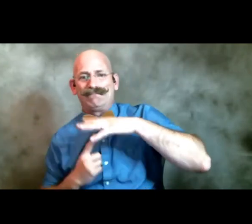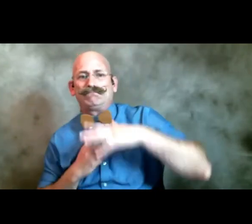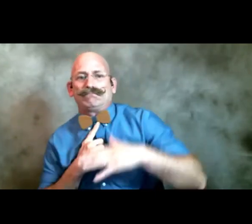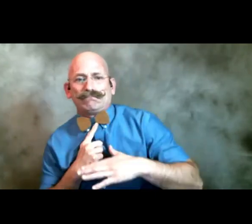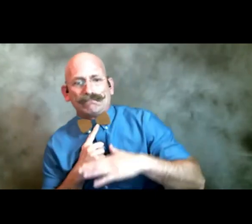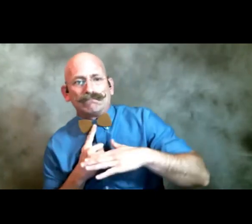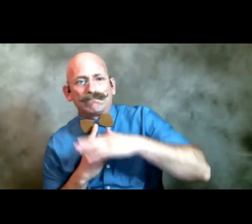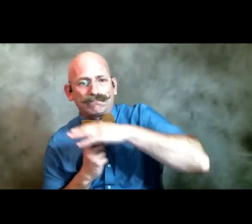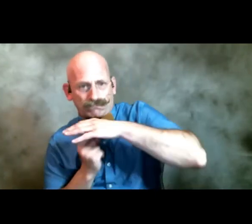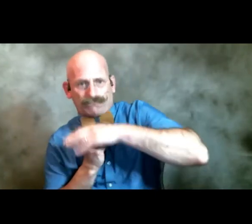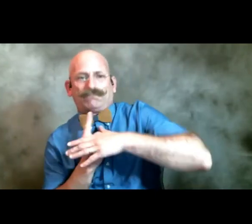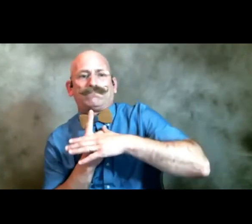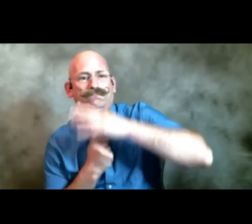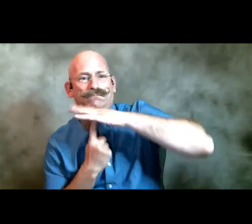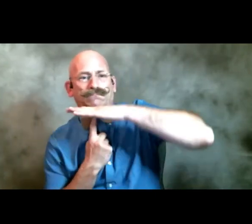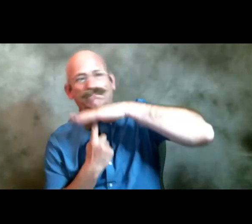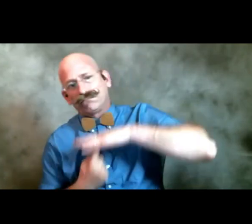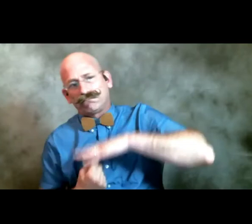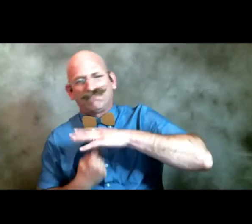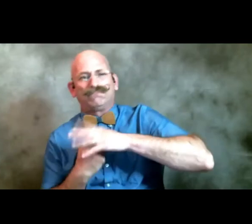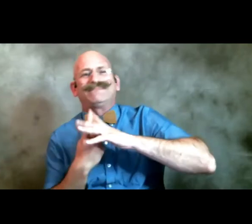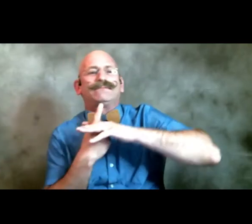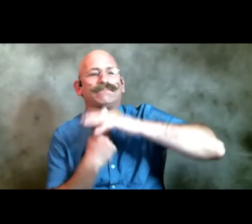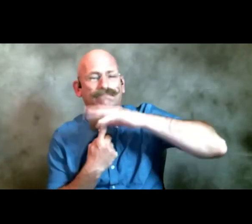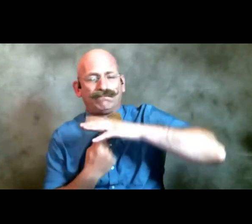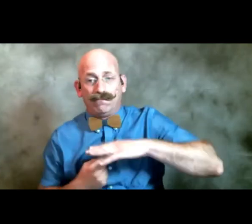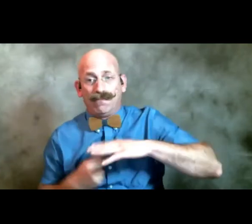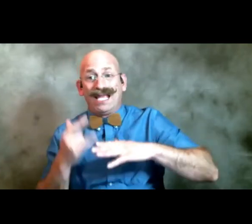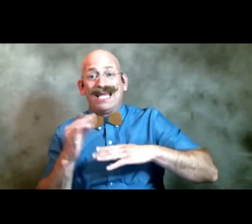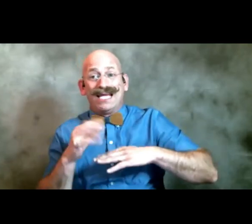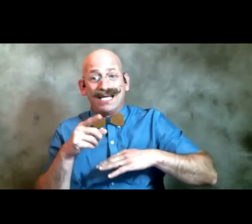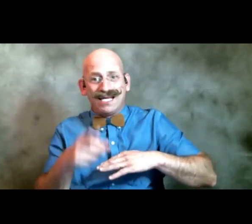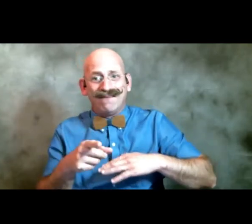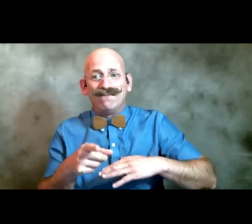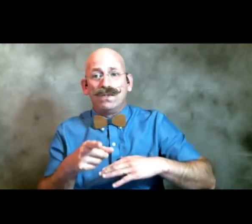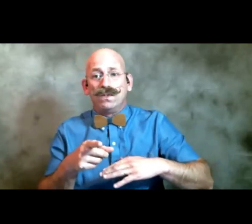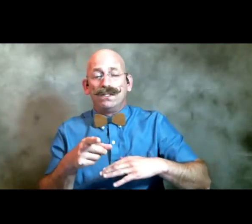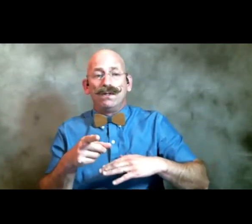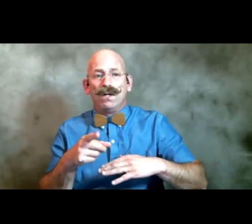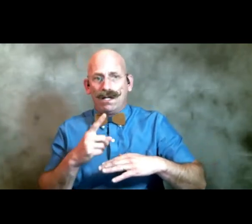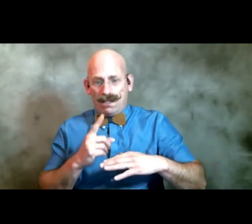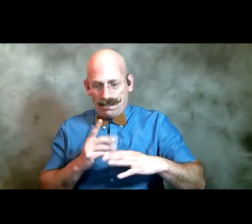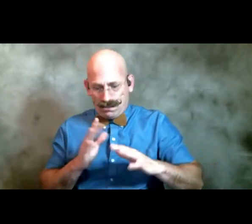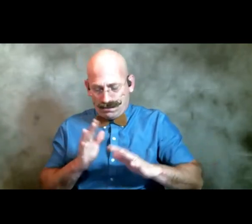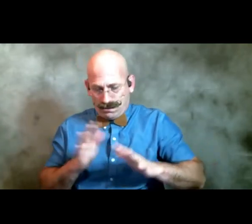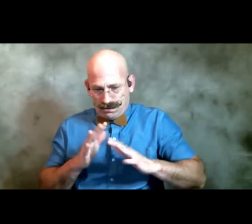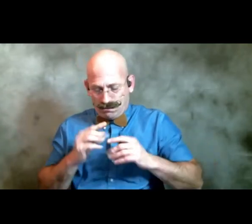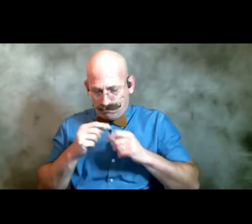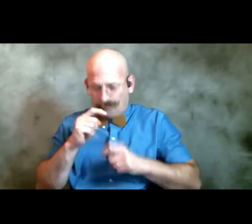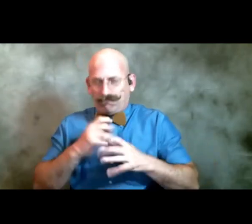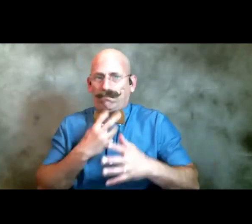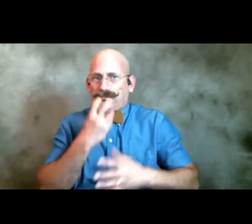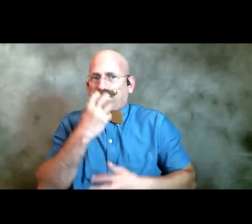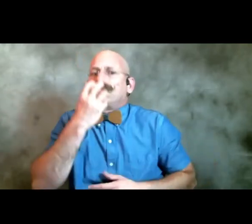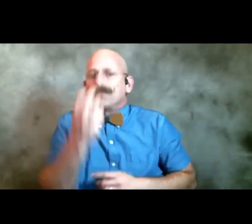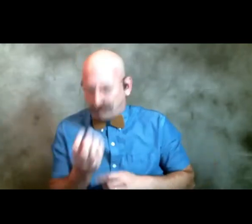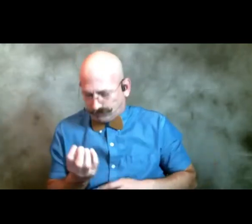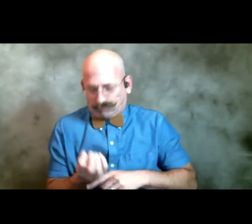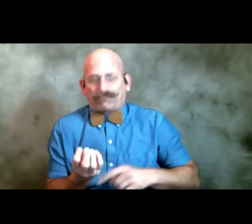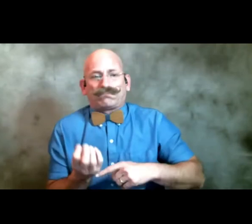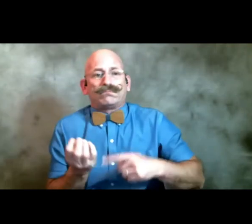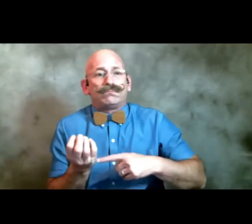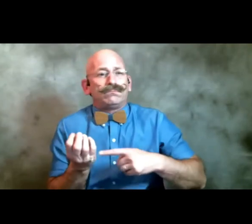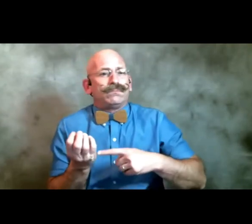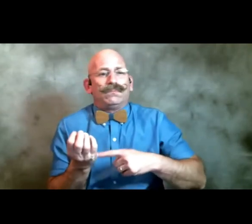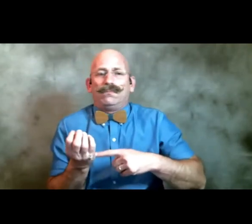else up or down if you so much as part you'll cough it out even